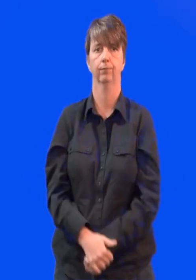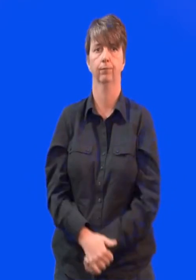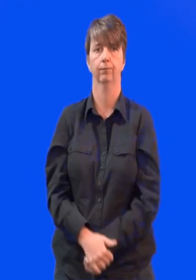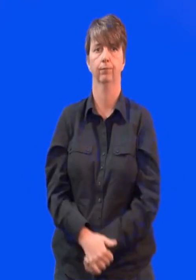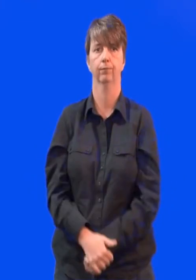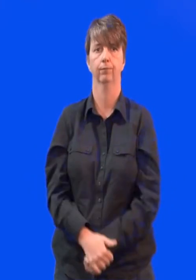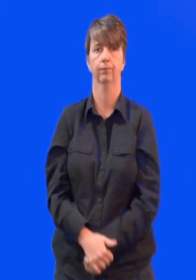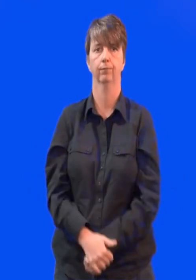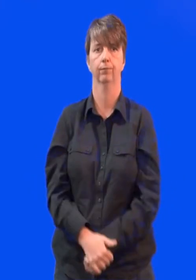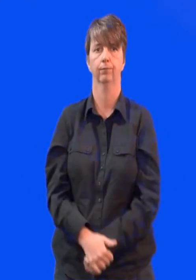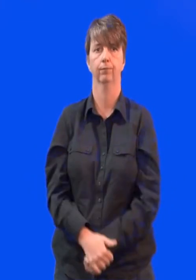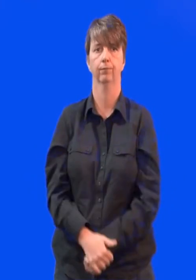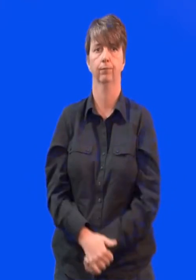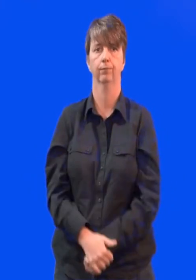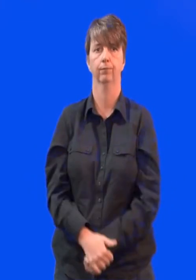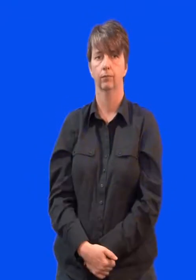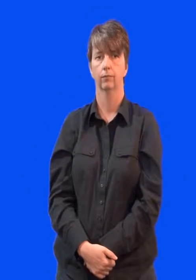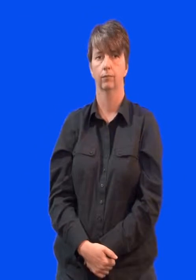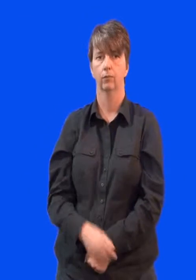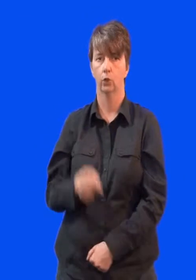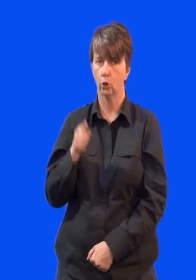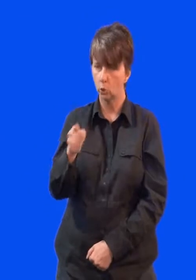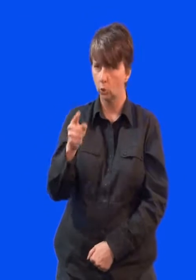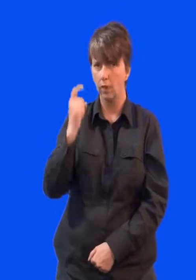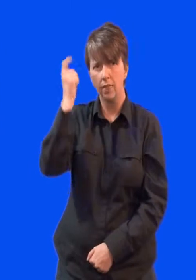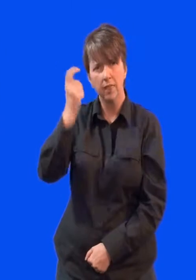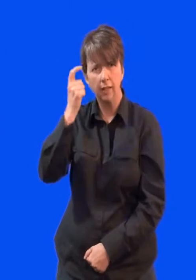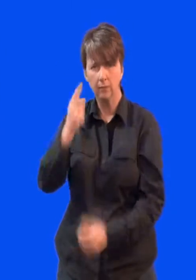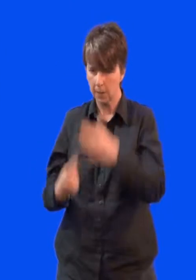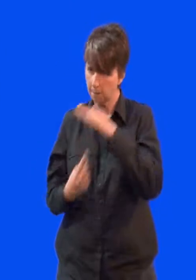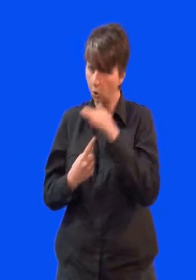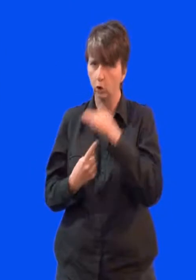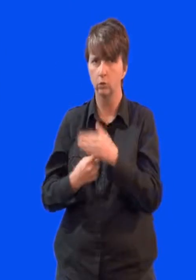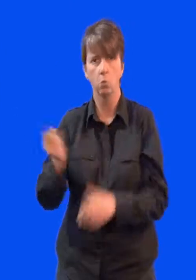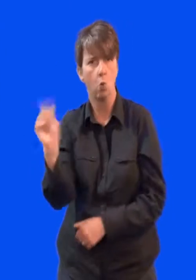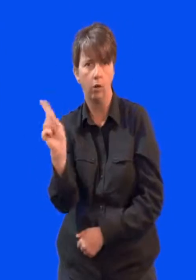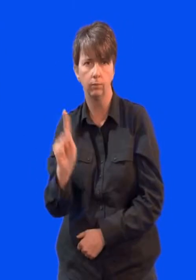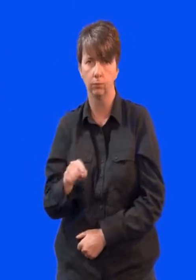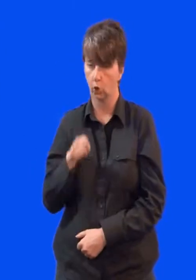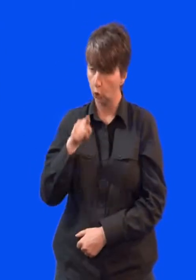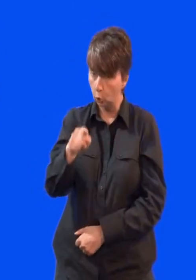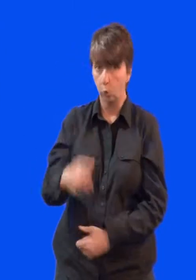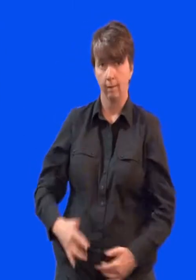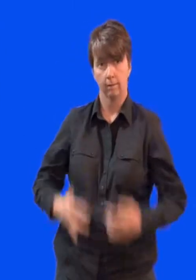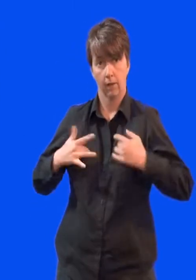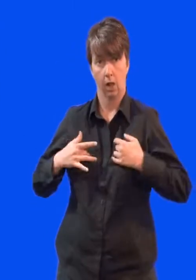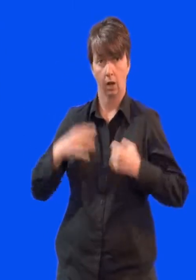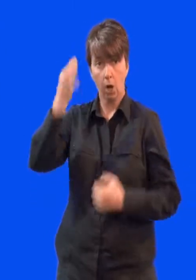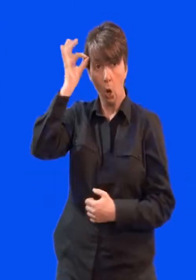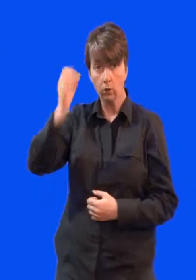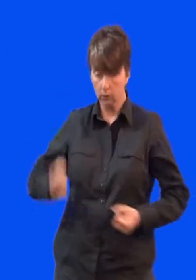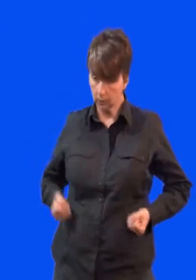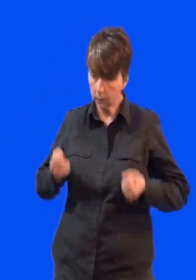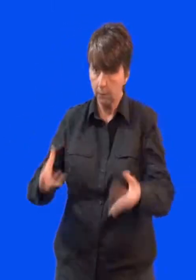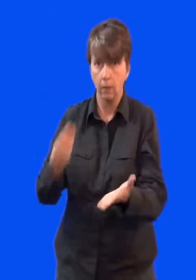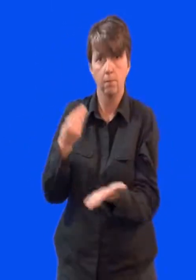And by supporting parents. So what things are important to you? How would you decide how the council should spend